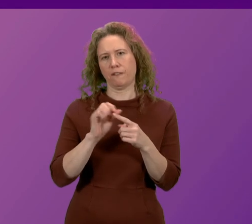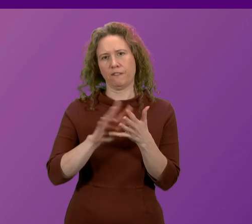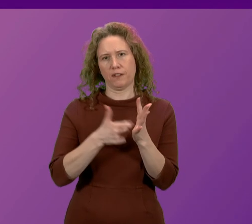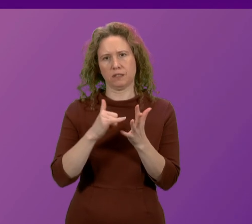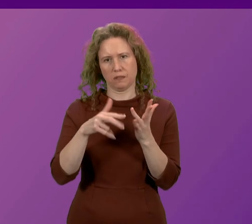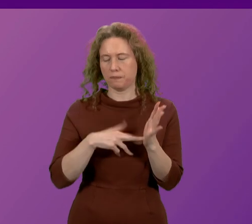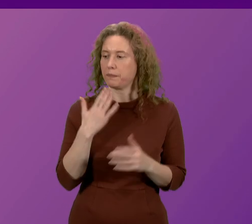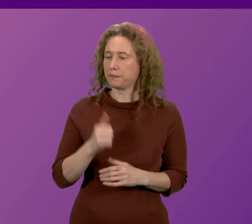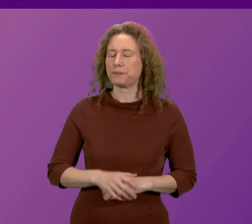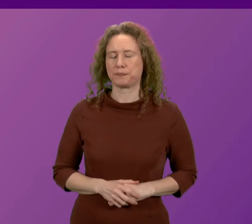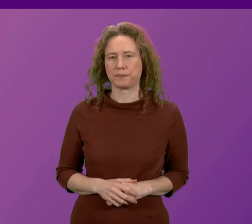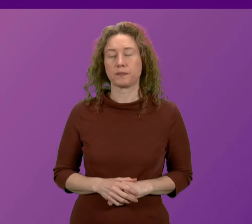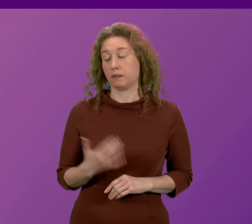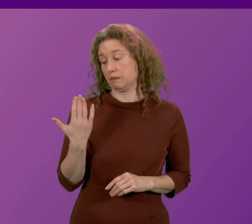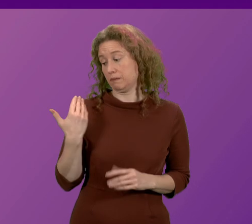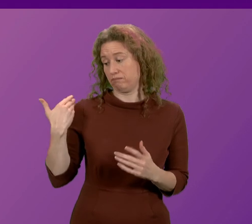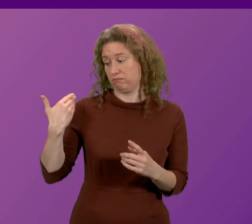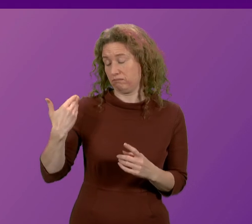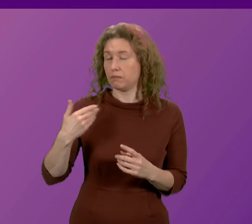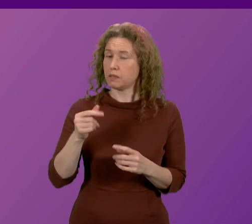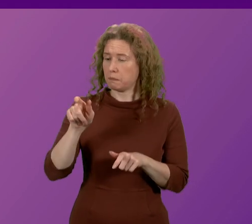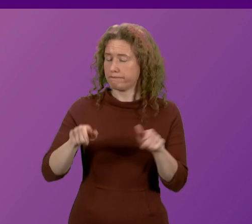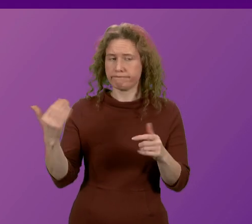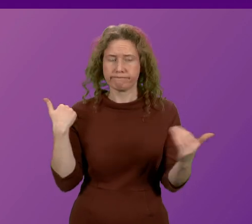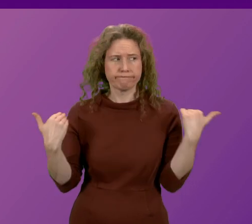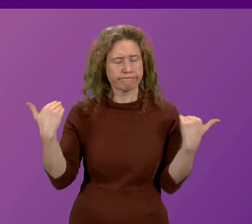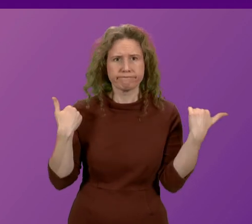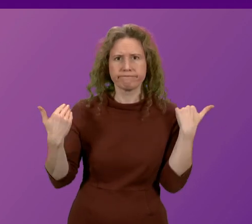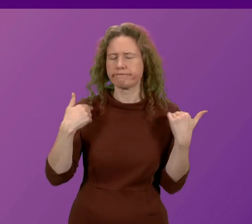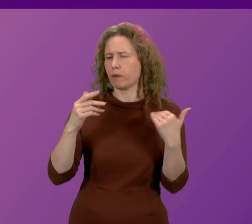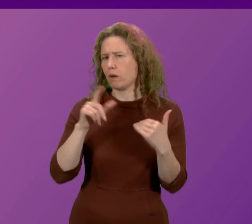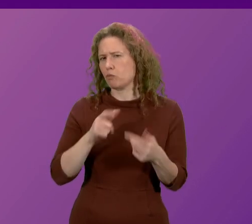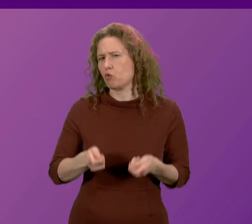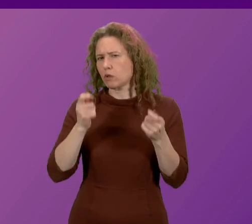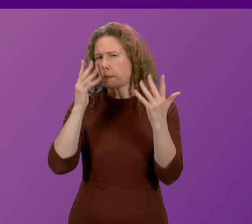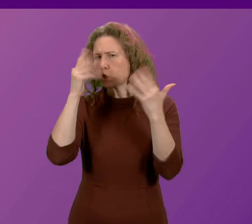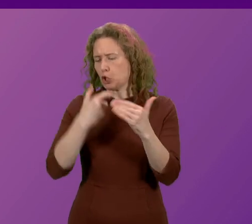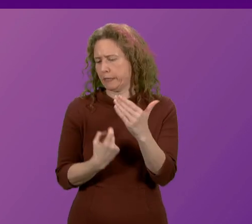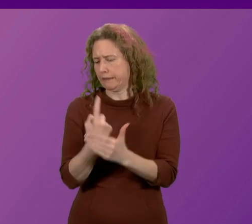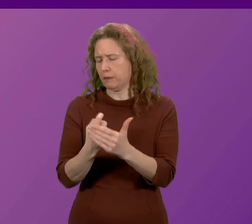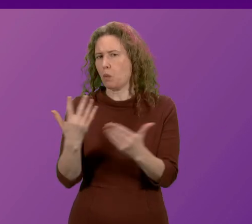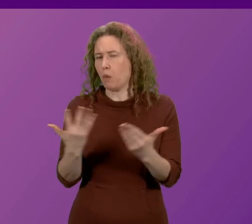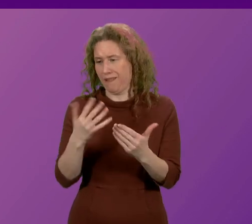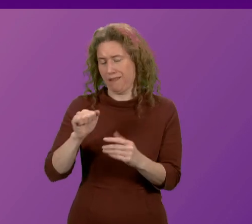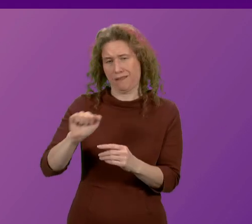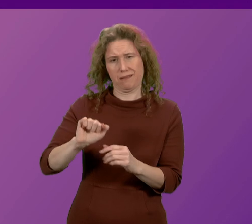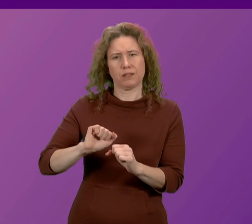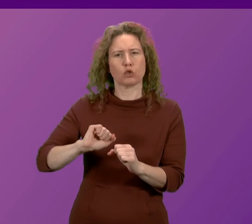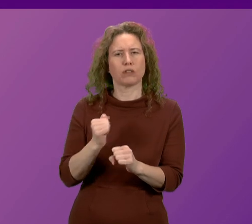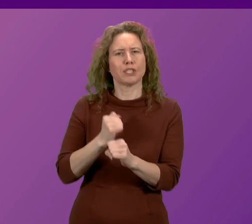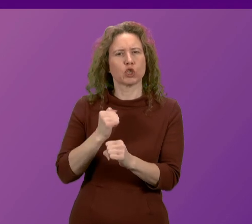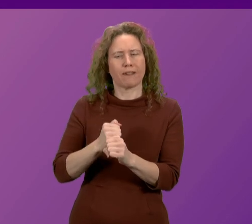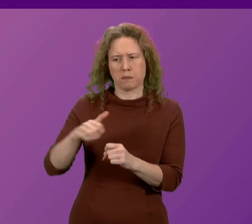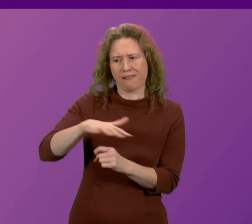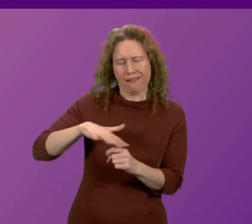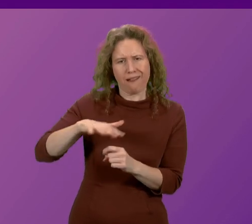Officer. Over recent weeks, a number of constituents have contacted me regarding concerning incidents that have taken place on Scottish Government-owned land in